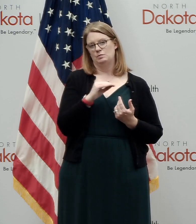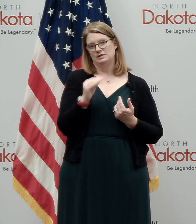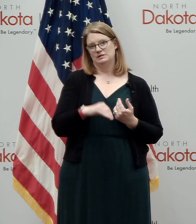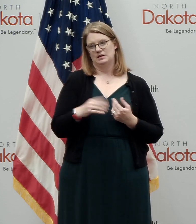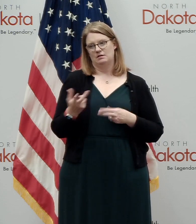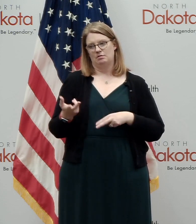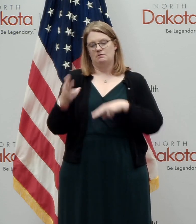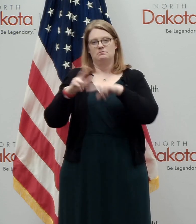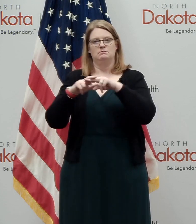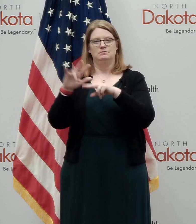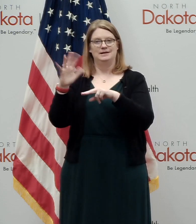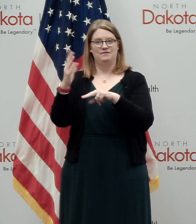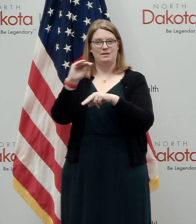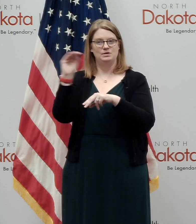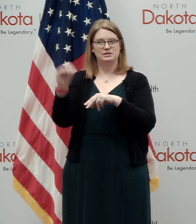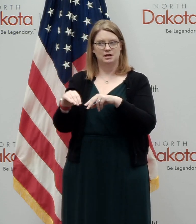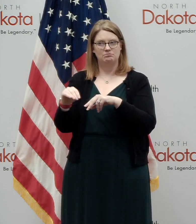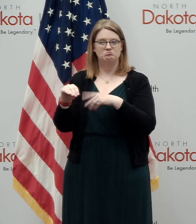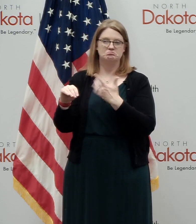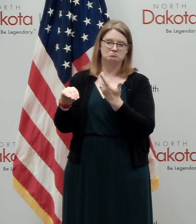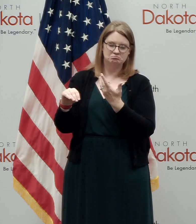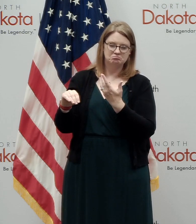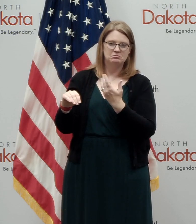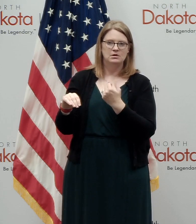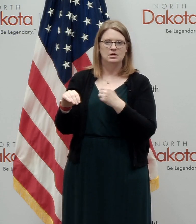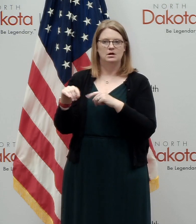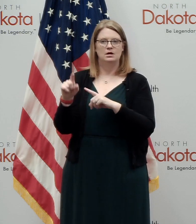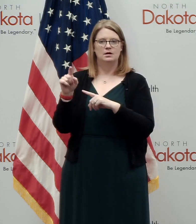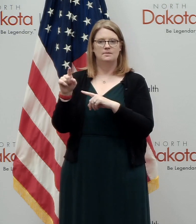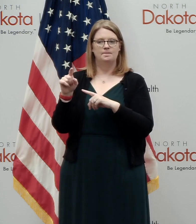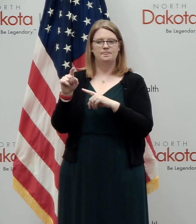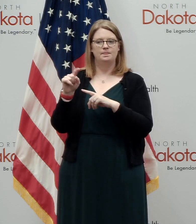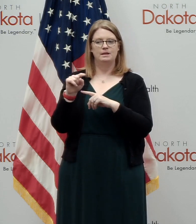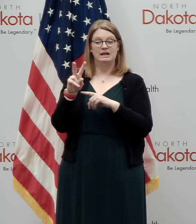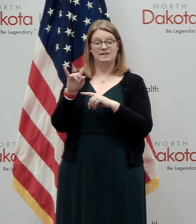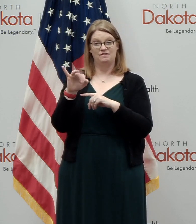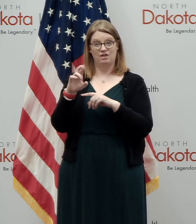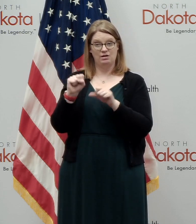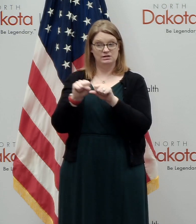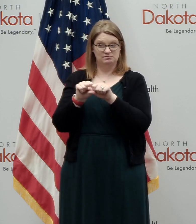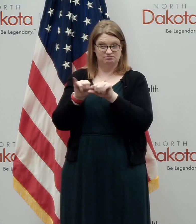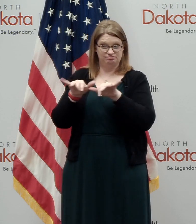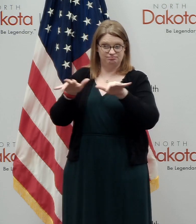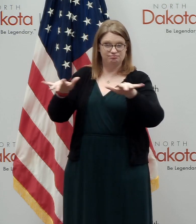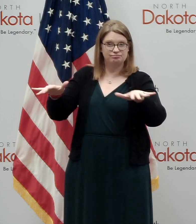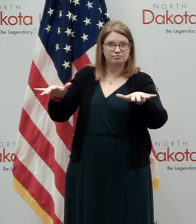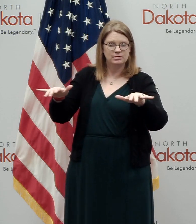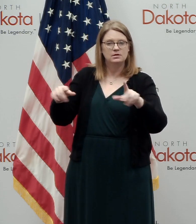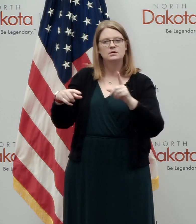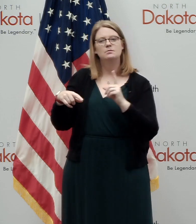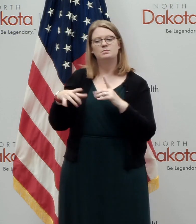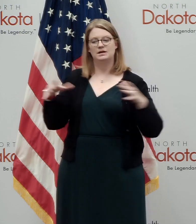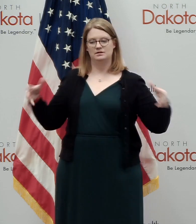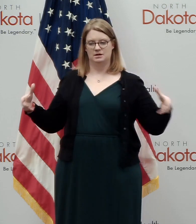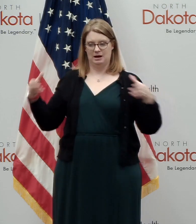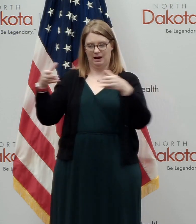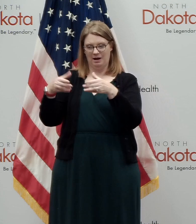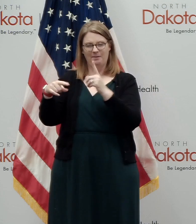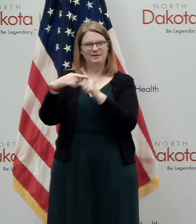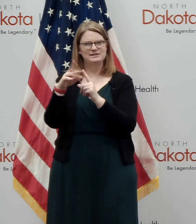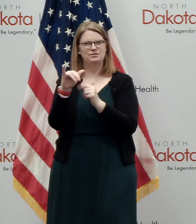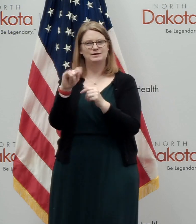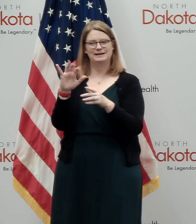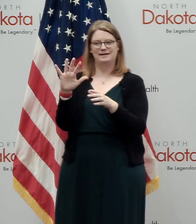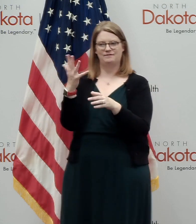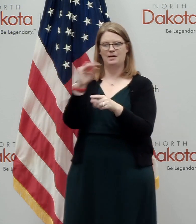we could be leading in, in, in the virus growth, if you will. But our positivity rate now at five percent,